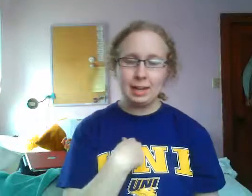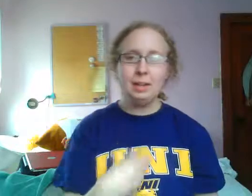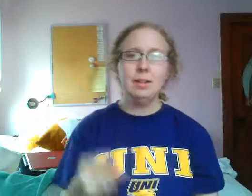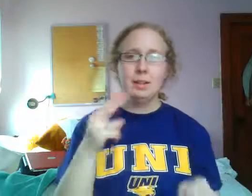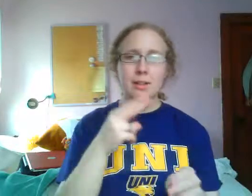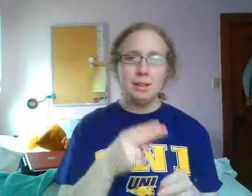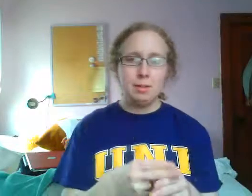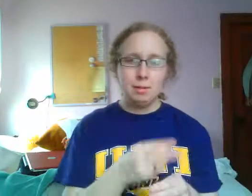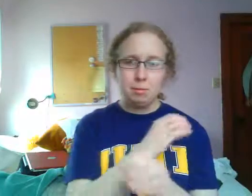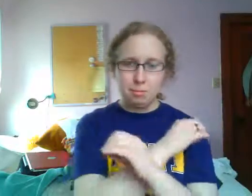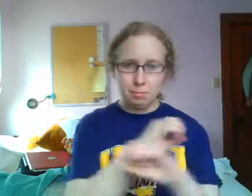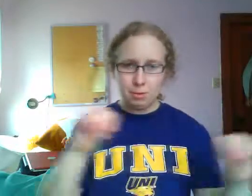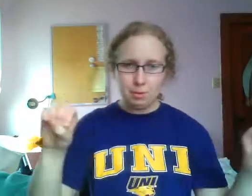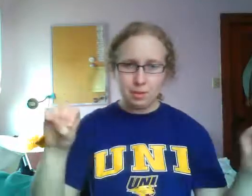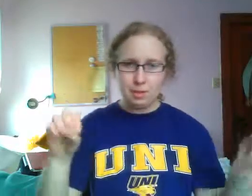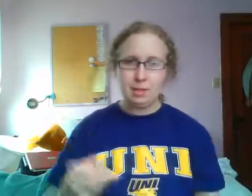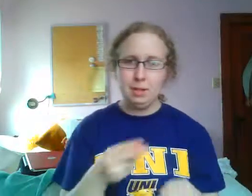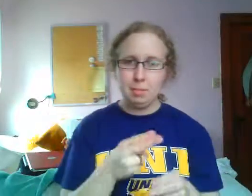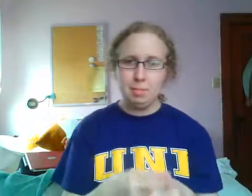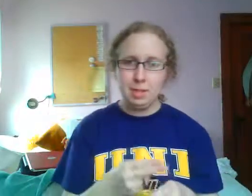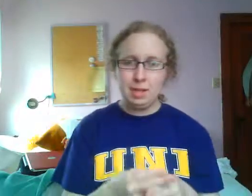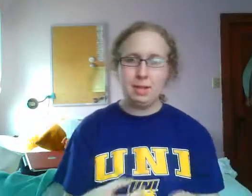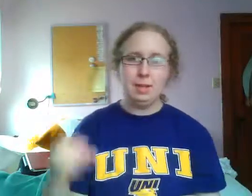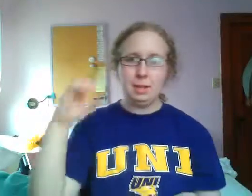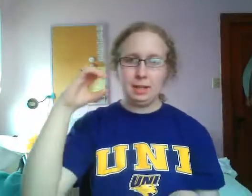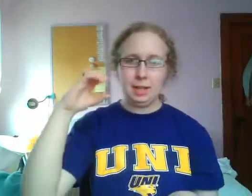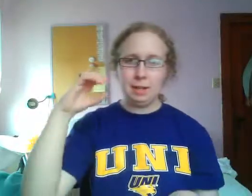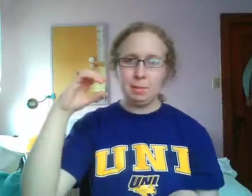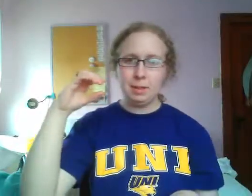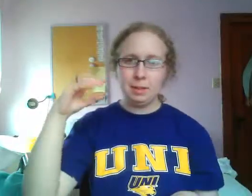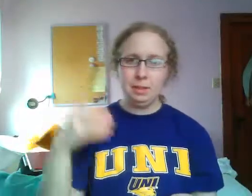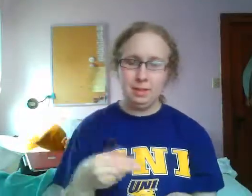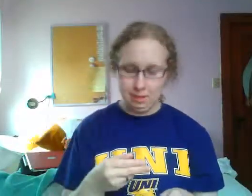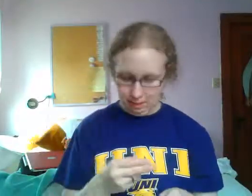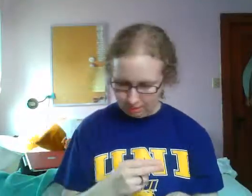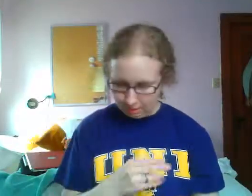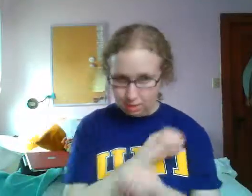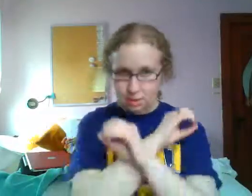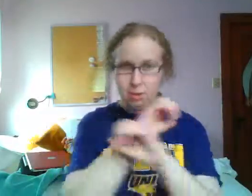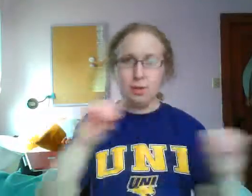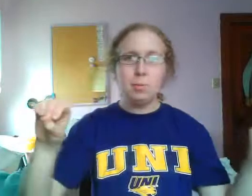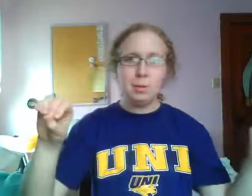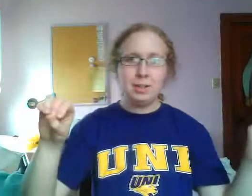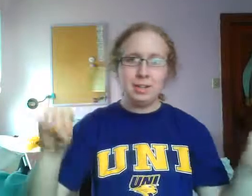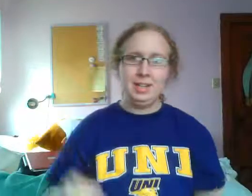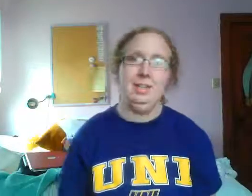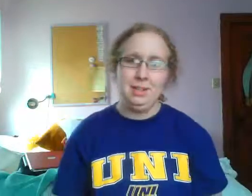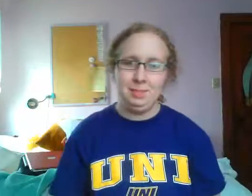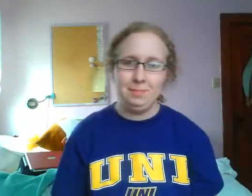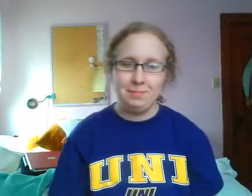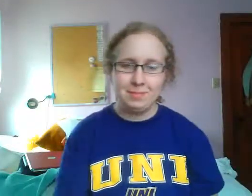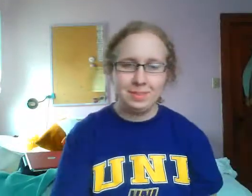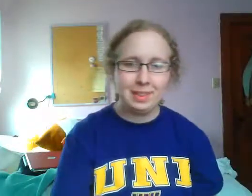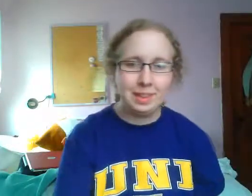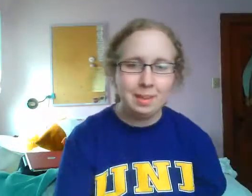won't be a Capulet no more neither. Okay?